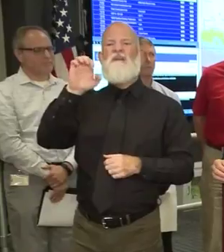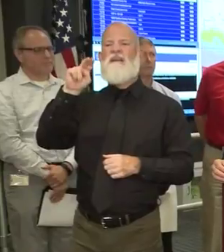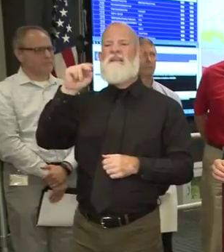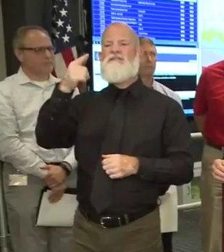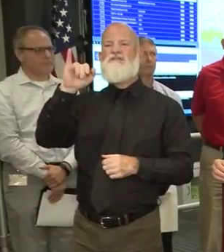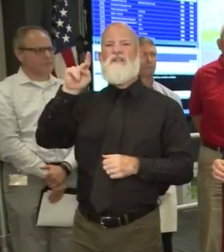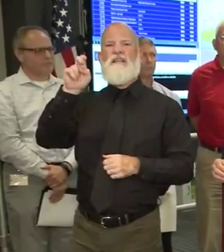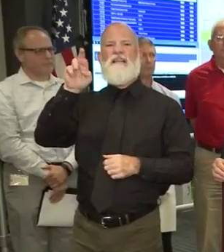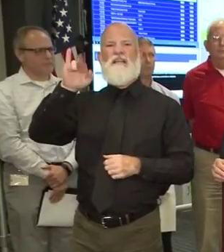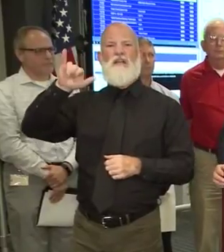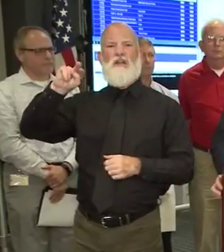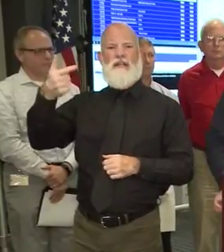reasons that the governor stated.